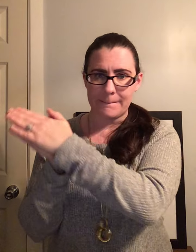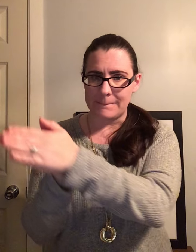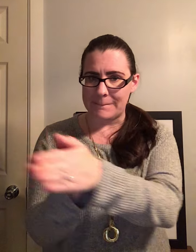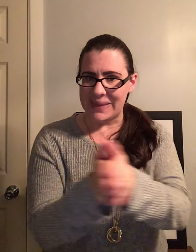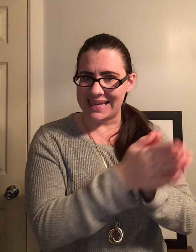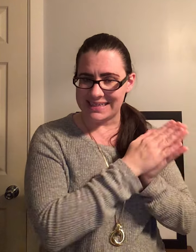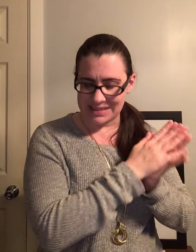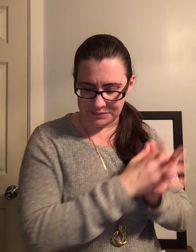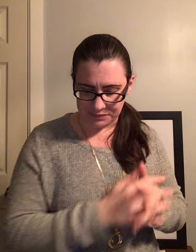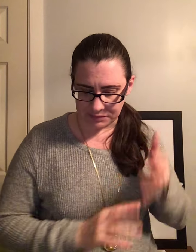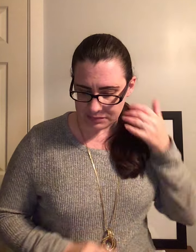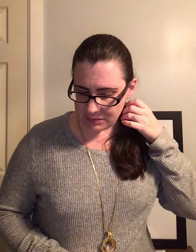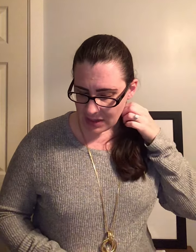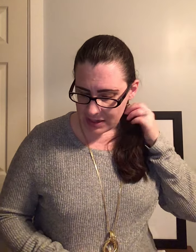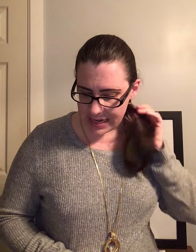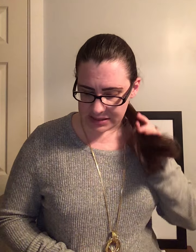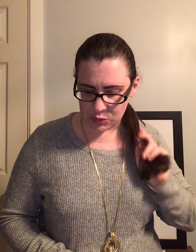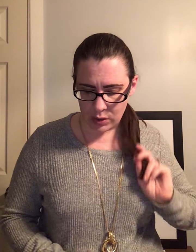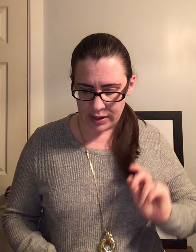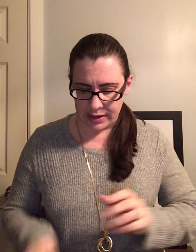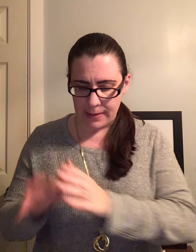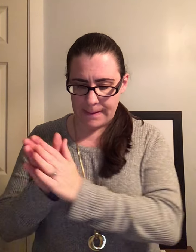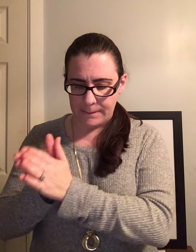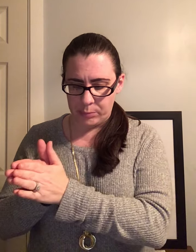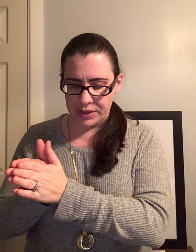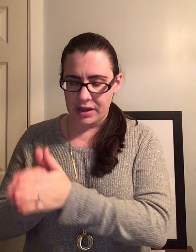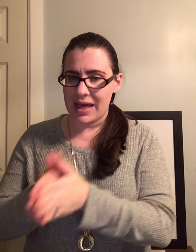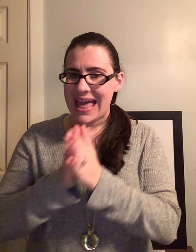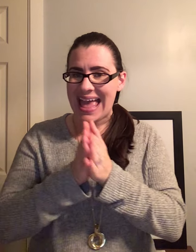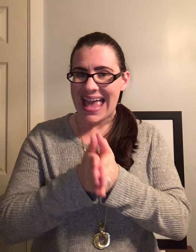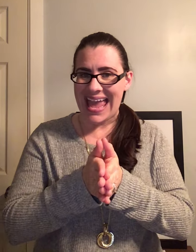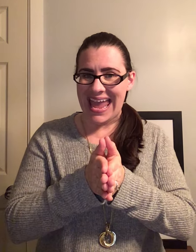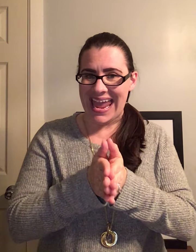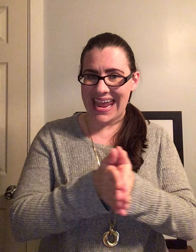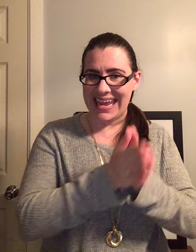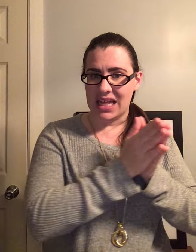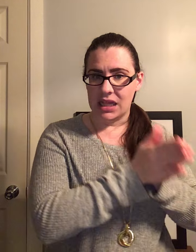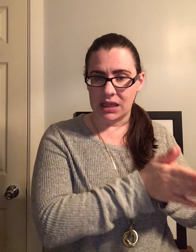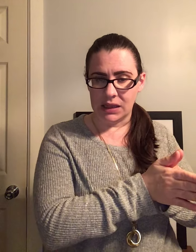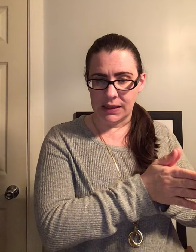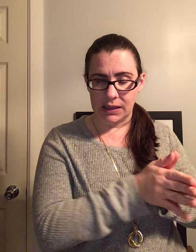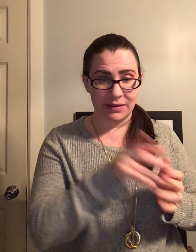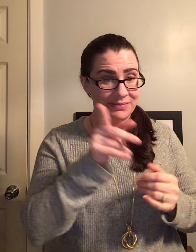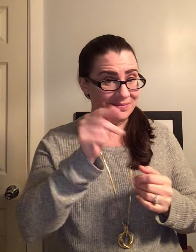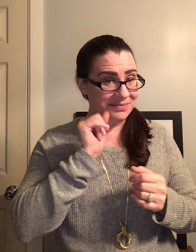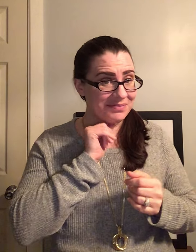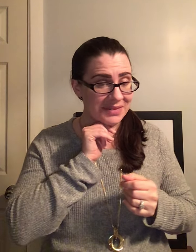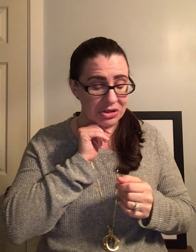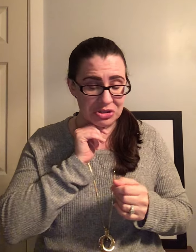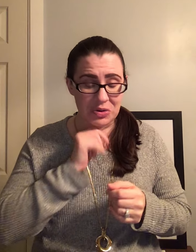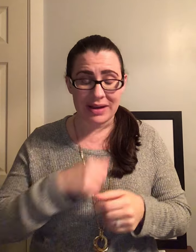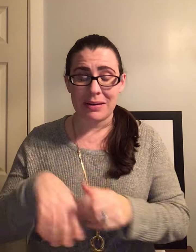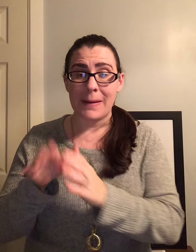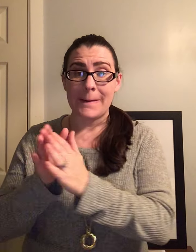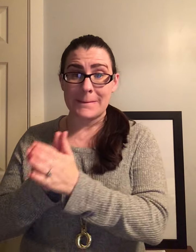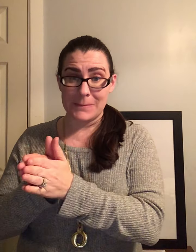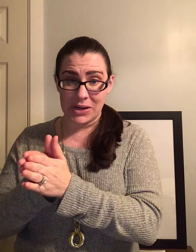Mit. Next one. B. A. L. Now you do it. B.